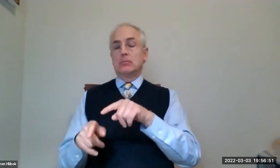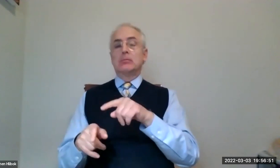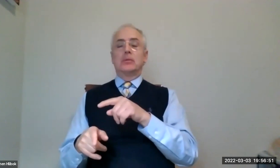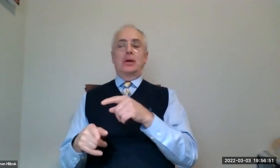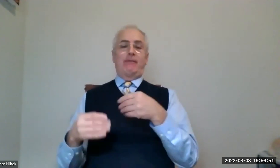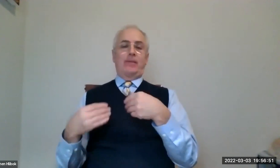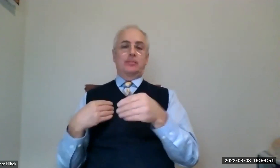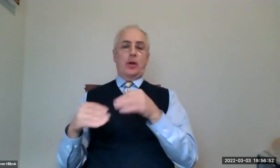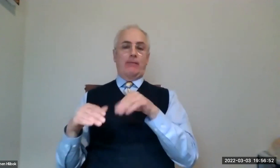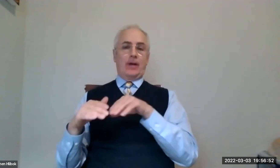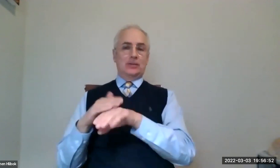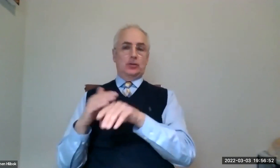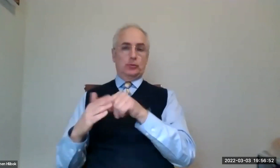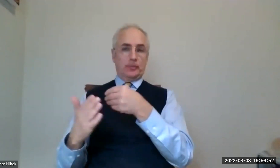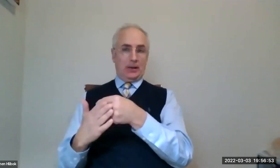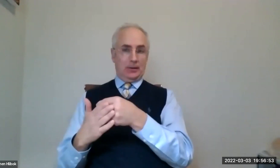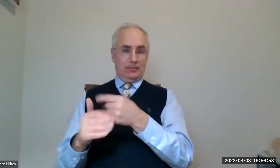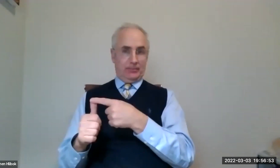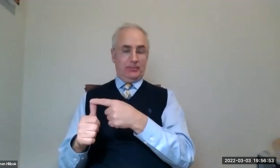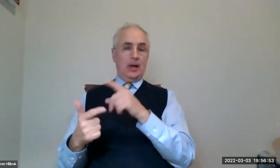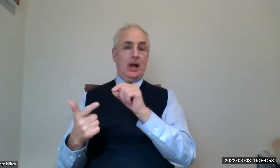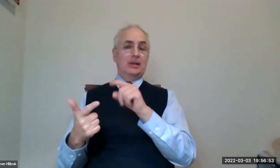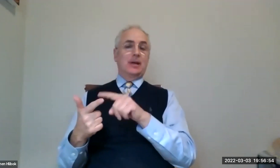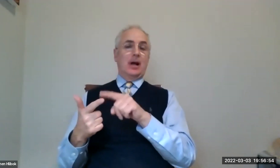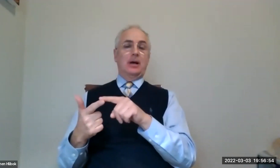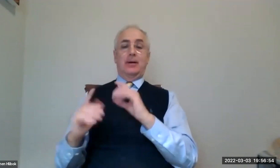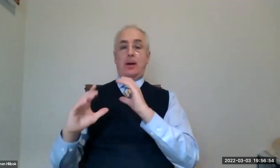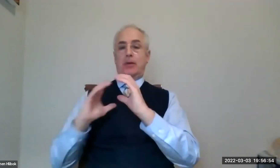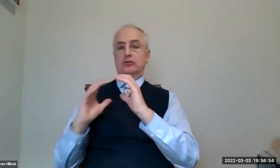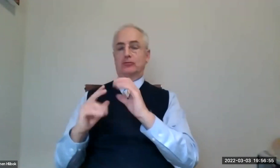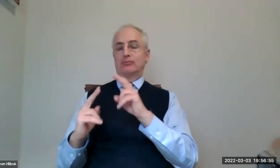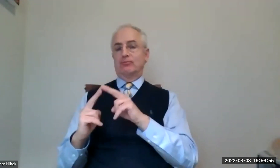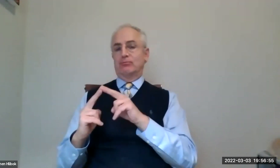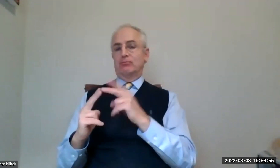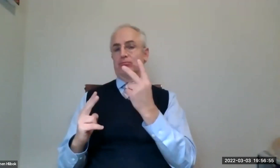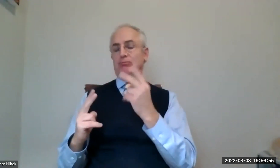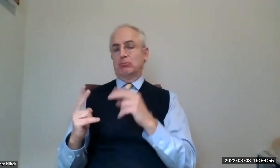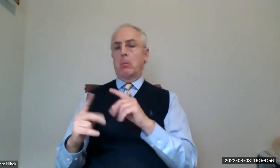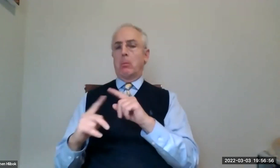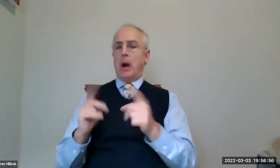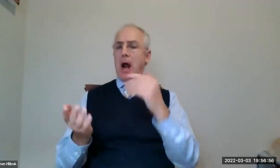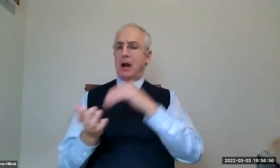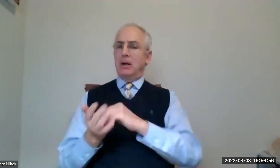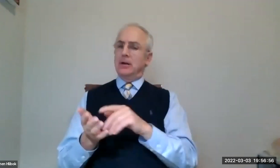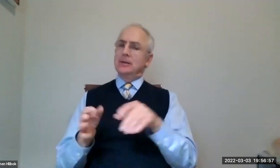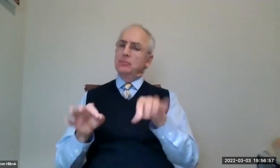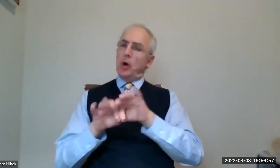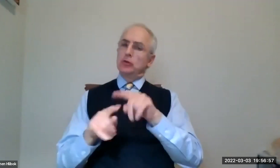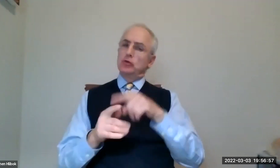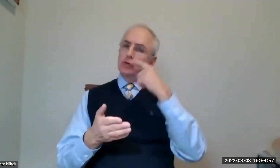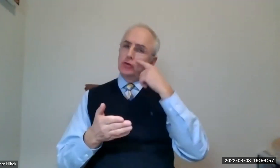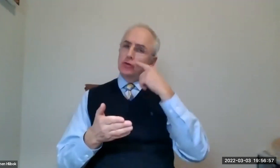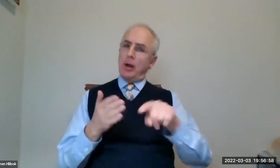One of the common reasons people roll over is the flexibility of access to the funds and also being able to